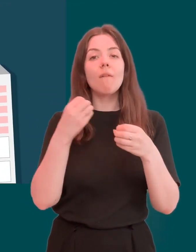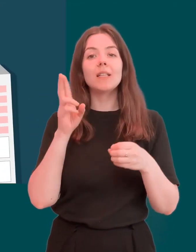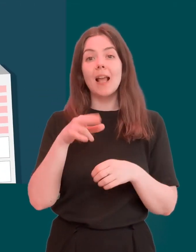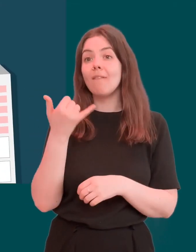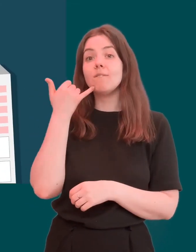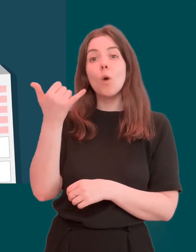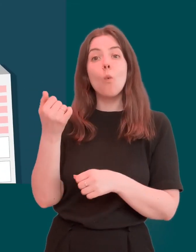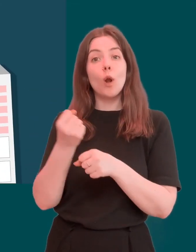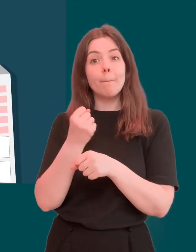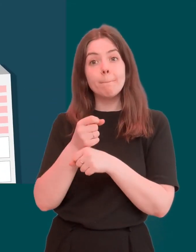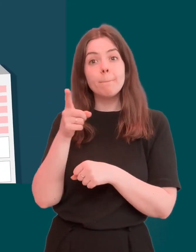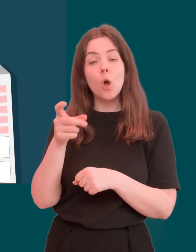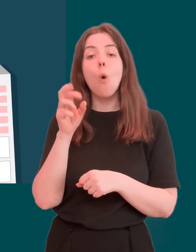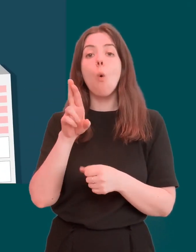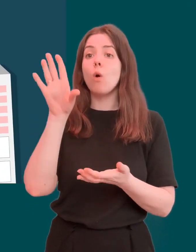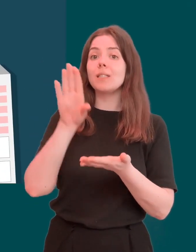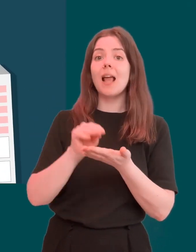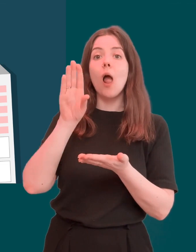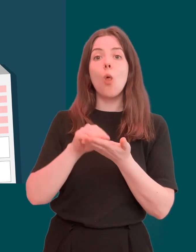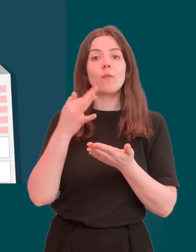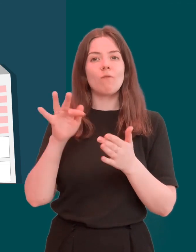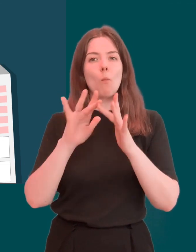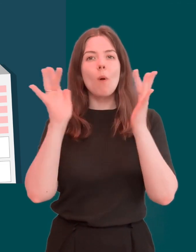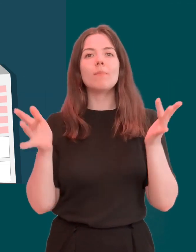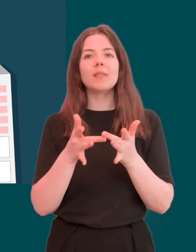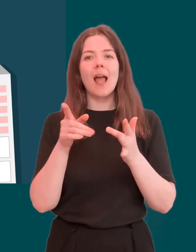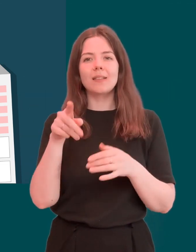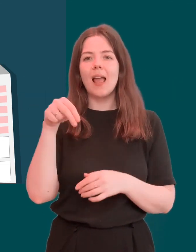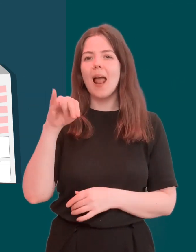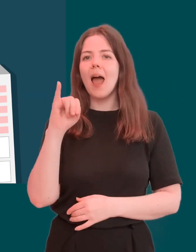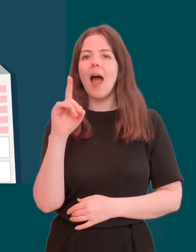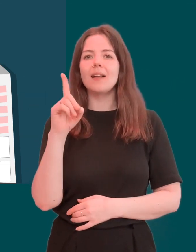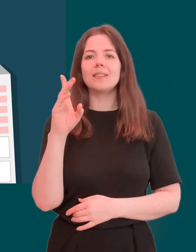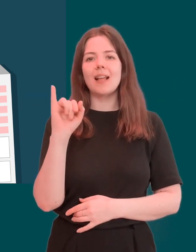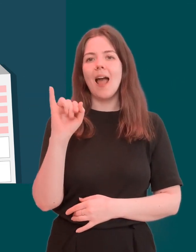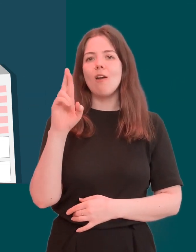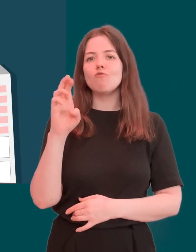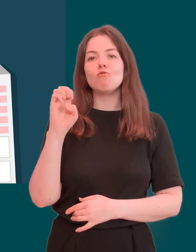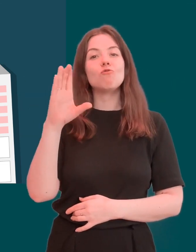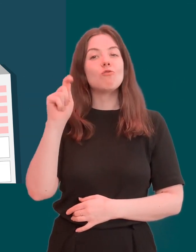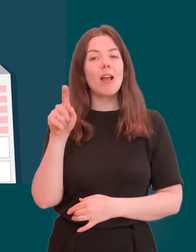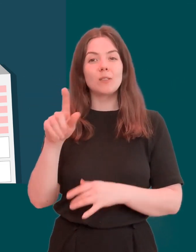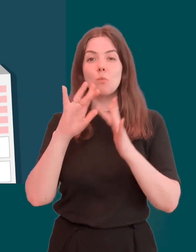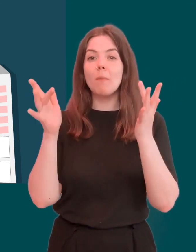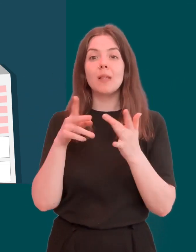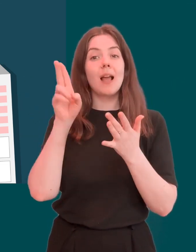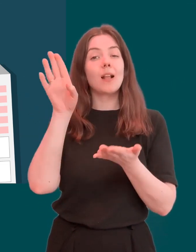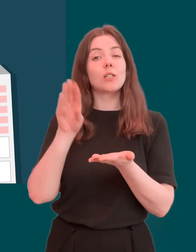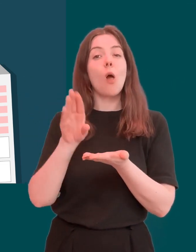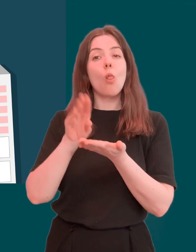012 1331 or by downloading it at nidirect.gov.uk forward slash health